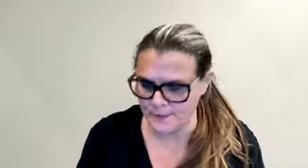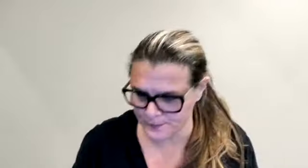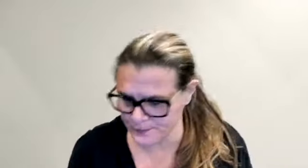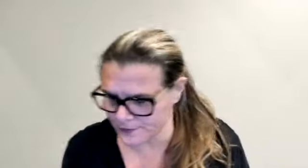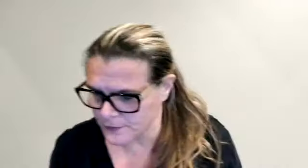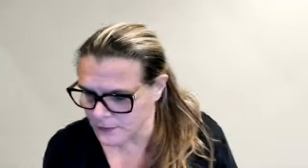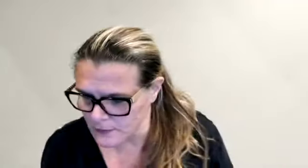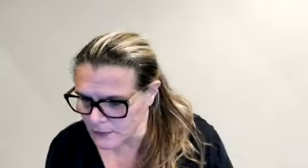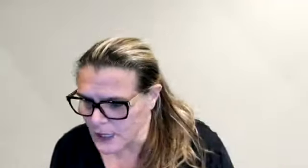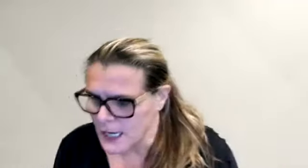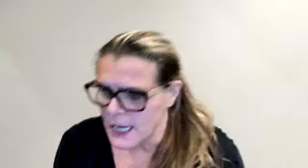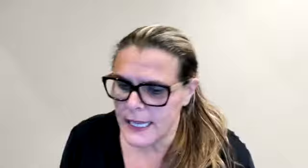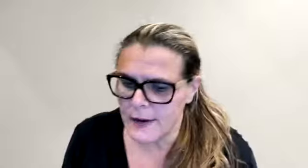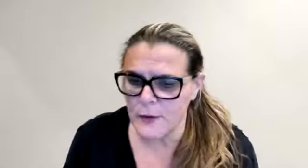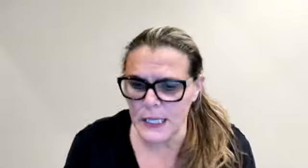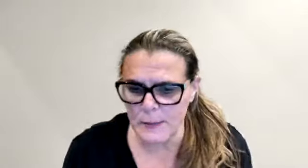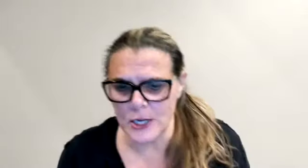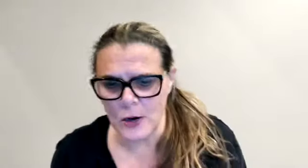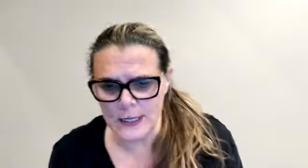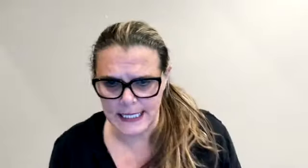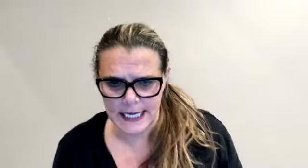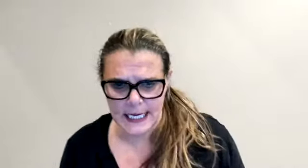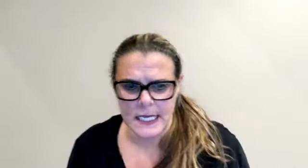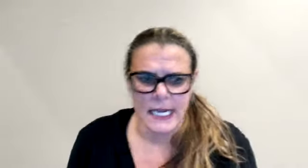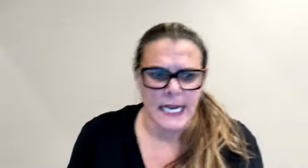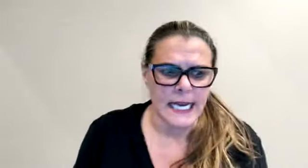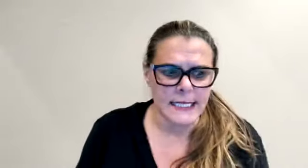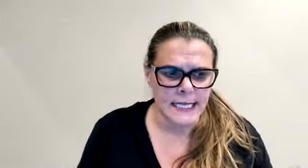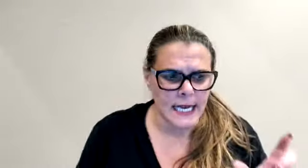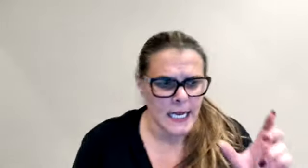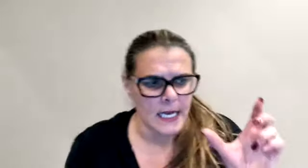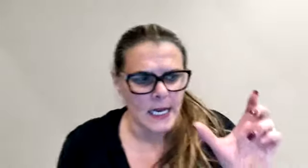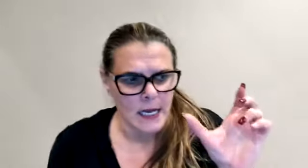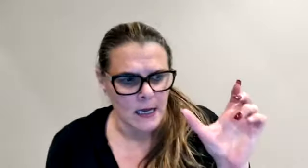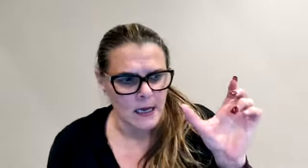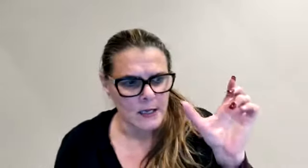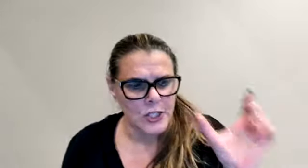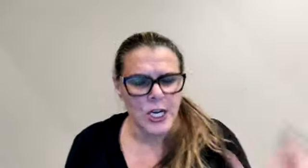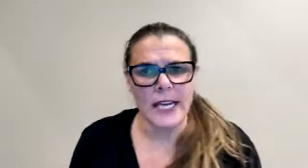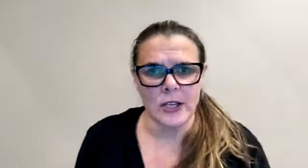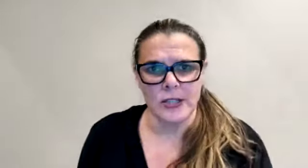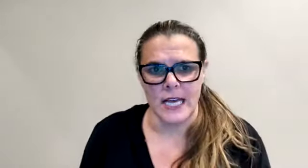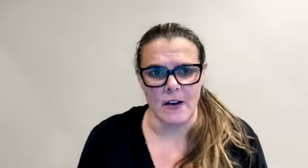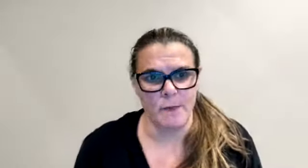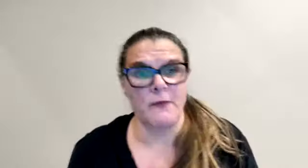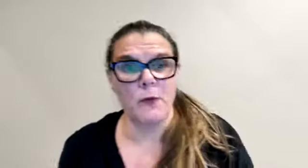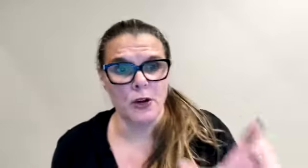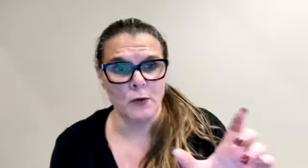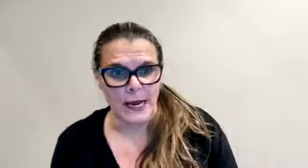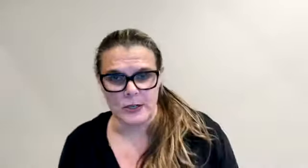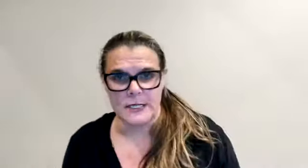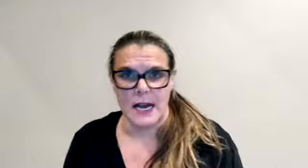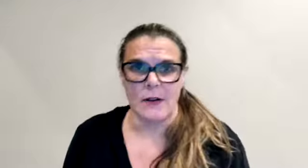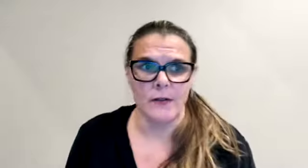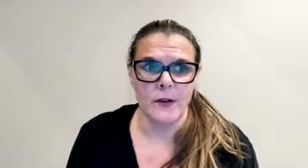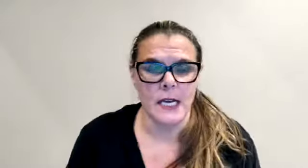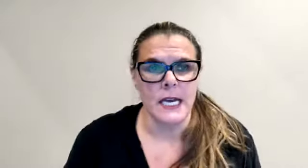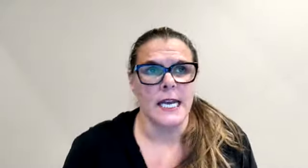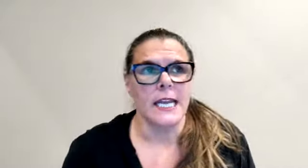that I've really been noticing is check yourself before you wreck yourself. If